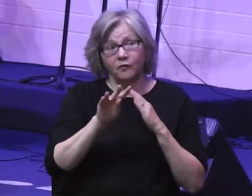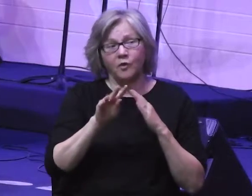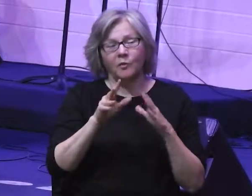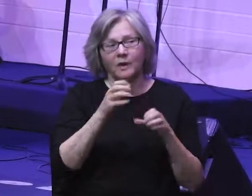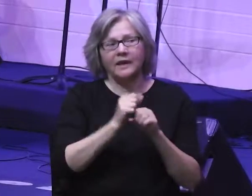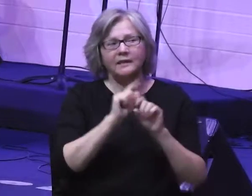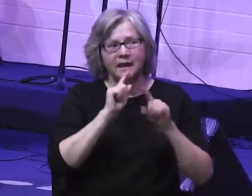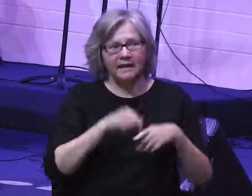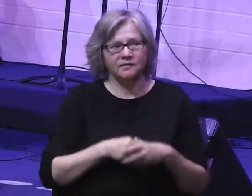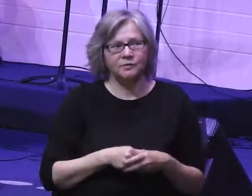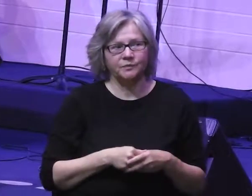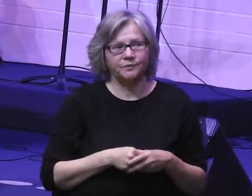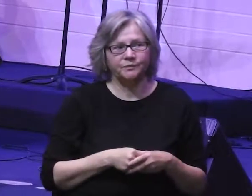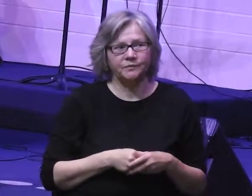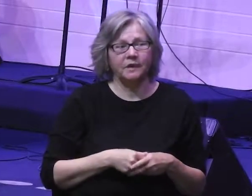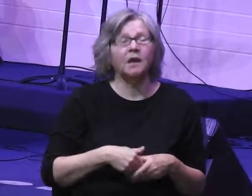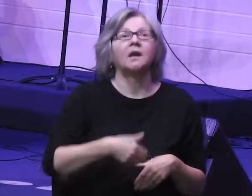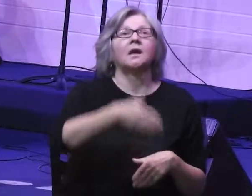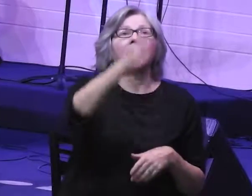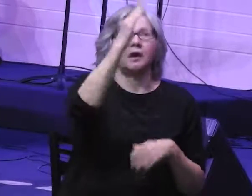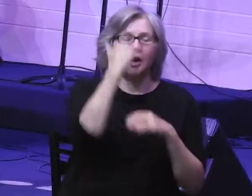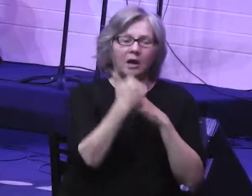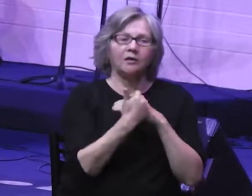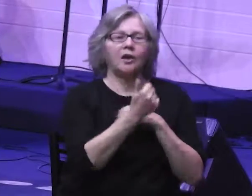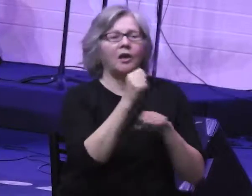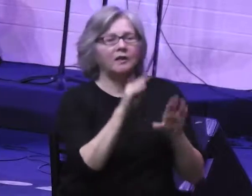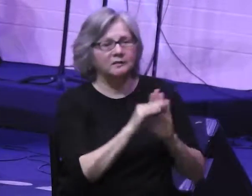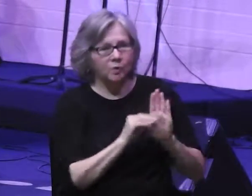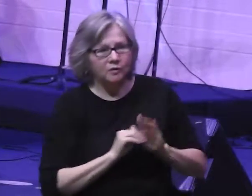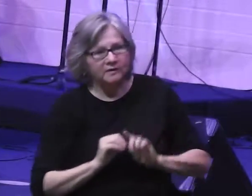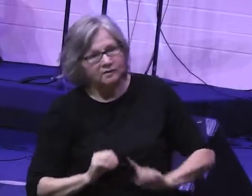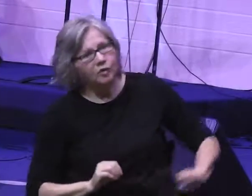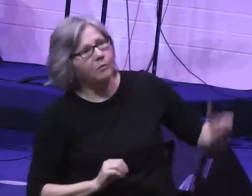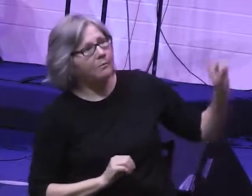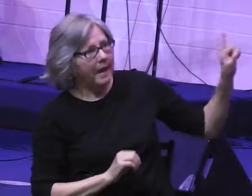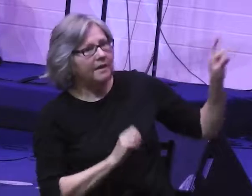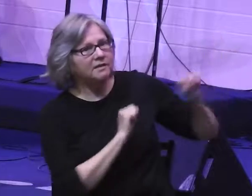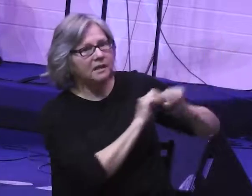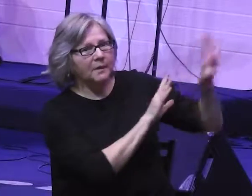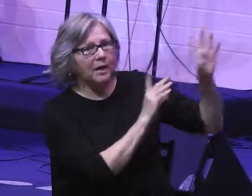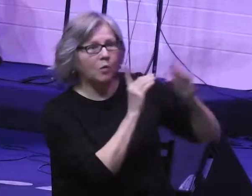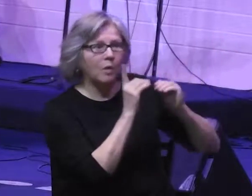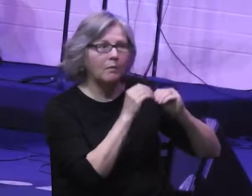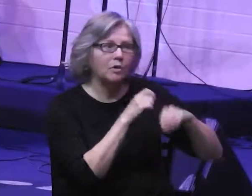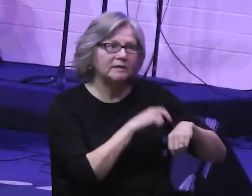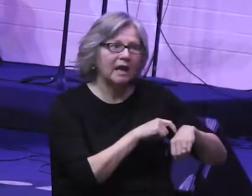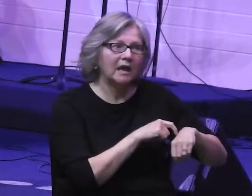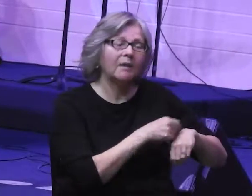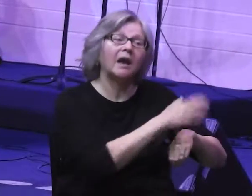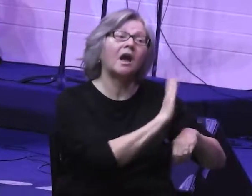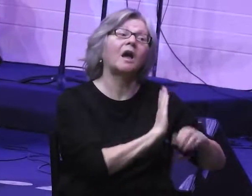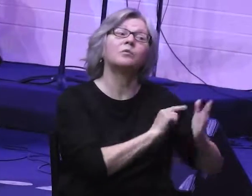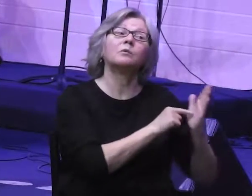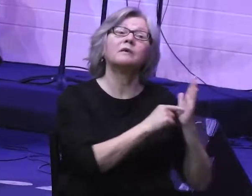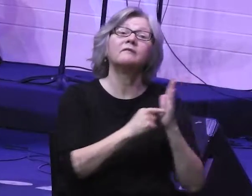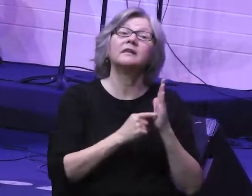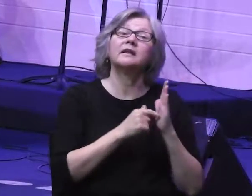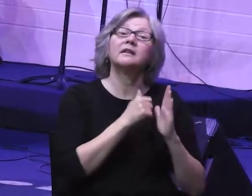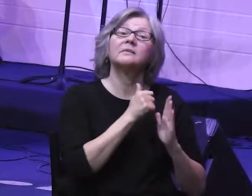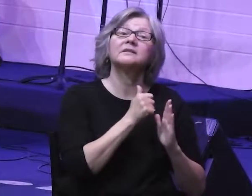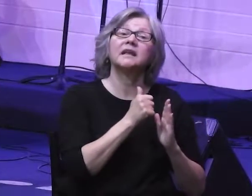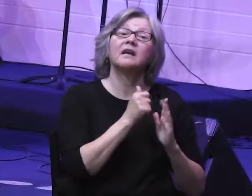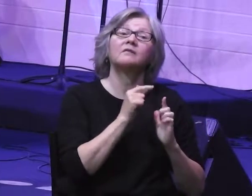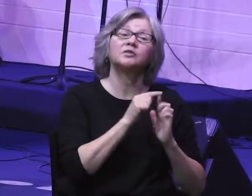34. Here's what happens. God calls Moses back up on the mountain one more time and God is going to reveal himself